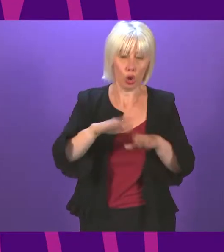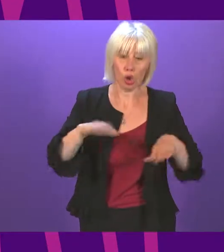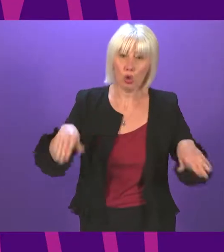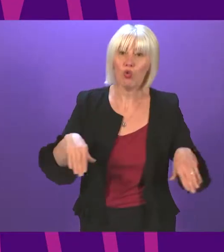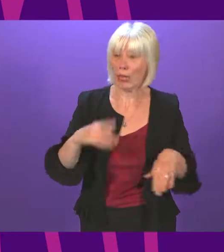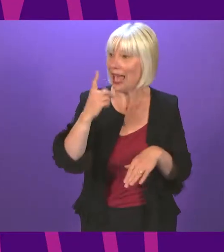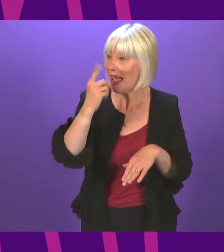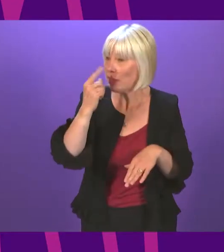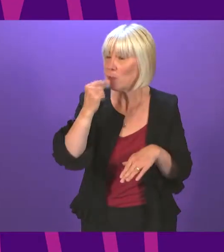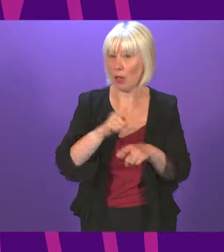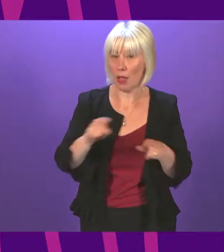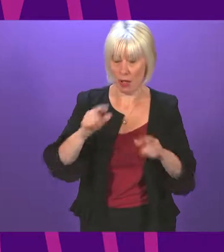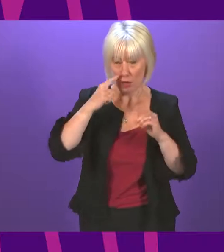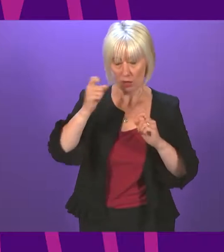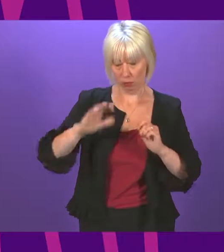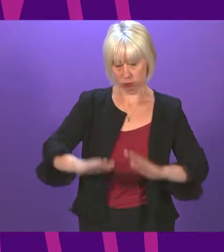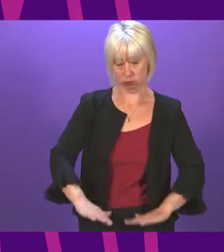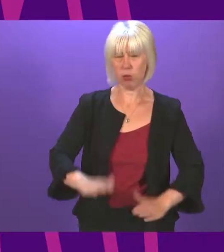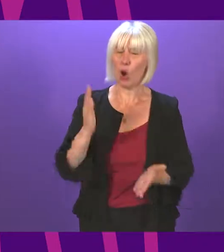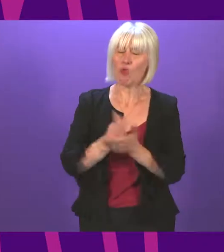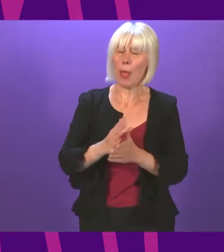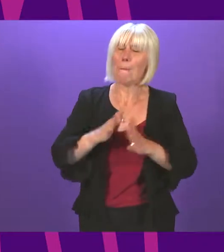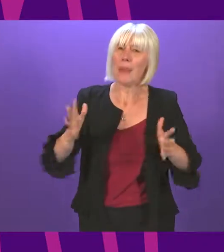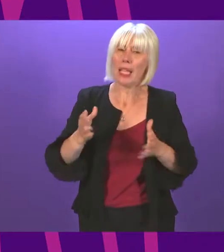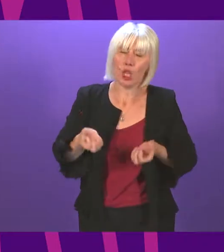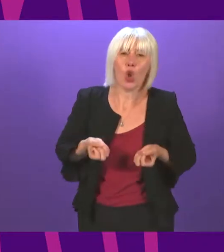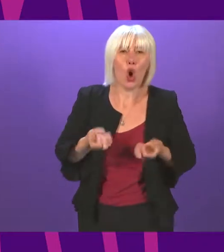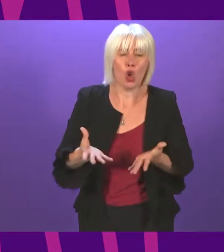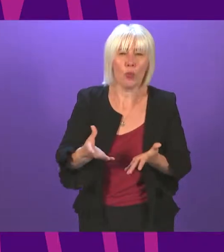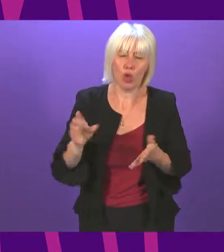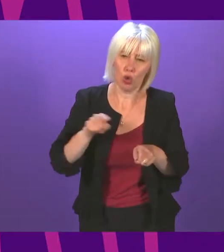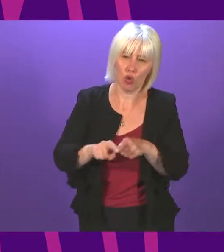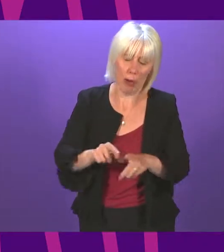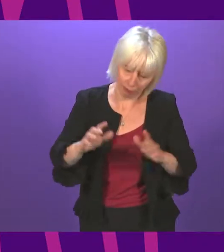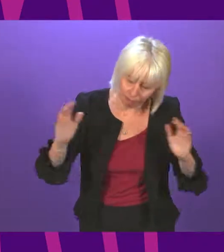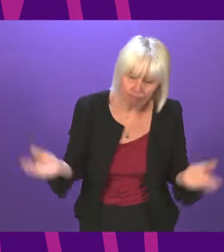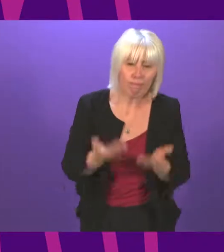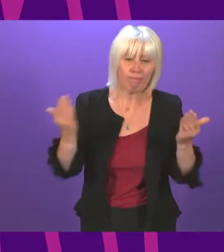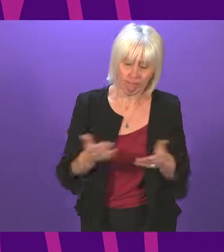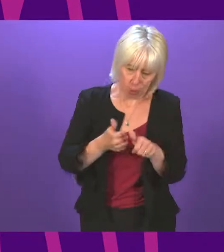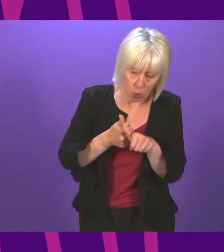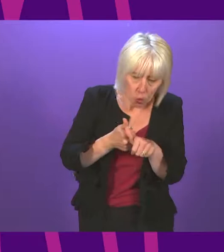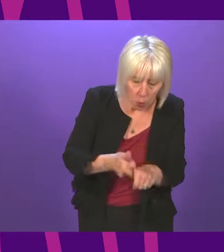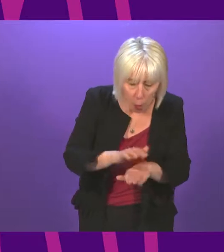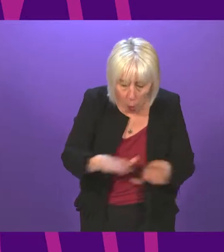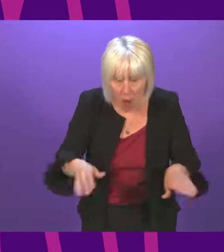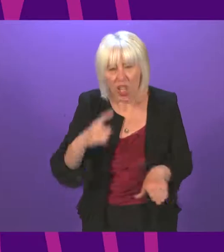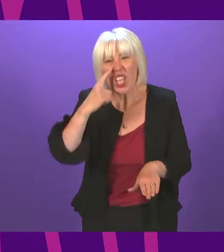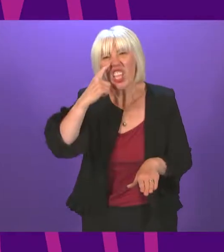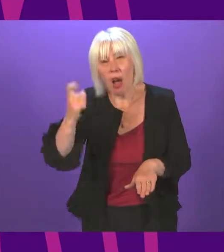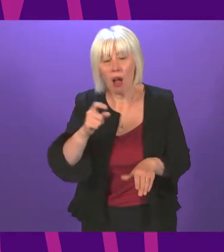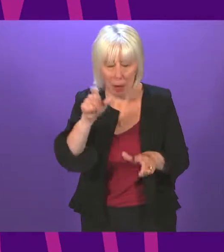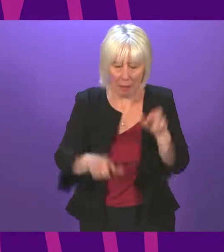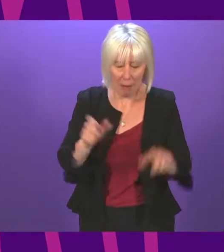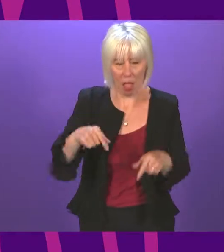perhaps the most significant contribution we could make to enhancing the nurture and the support of our youngest citizens